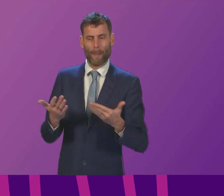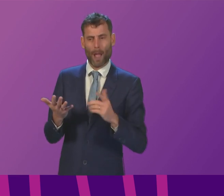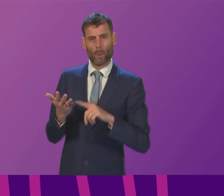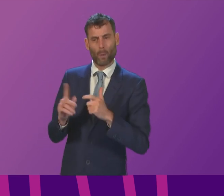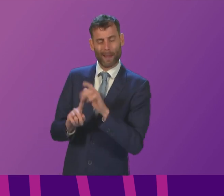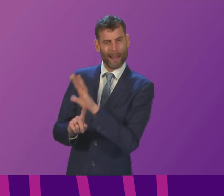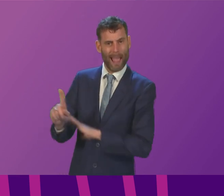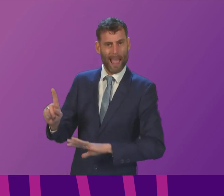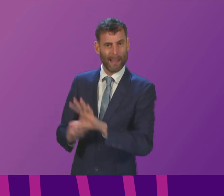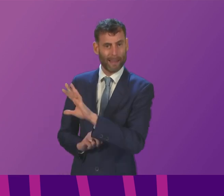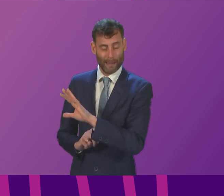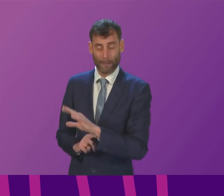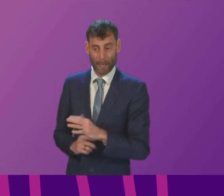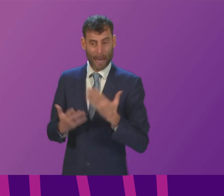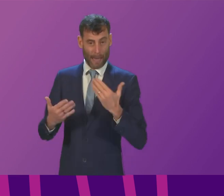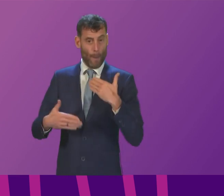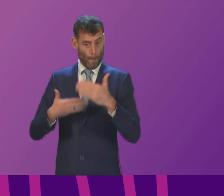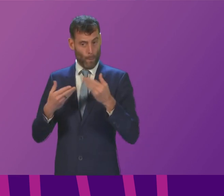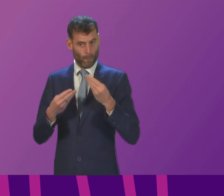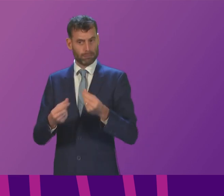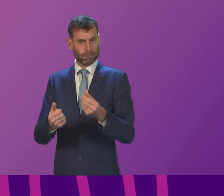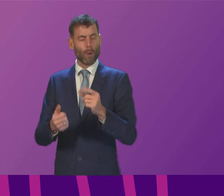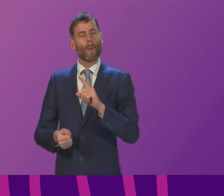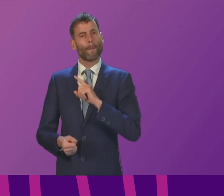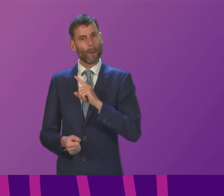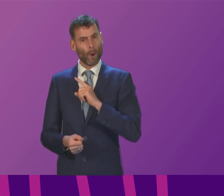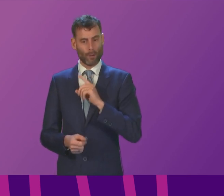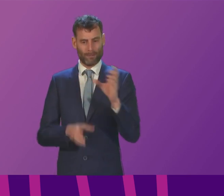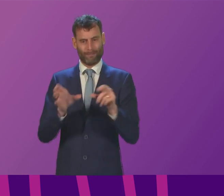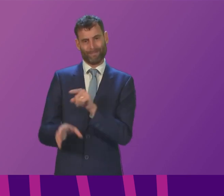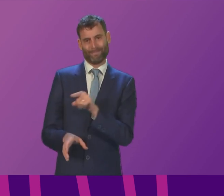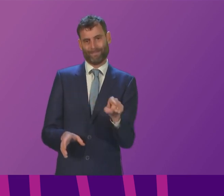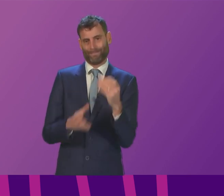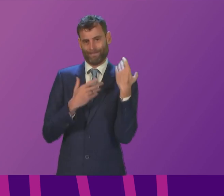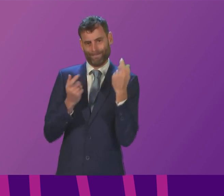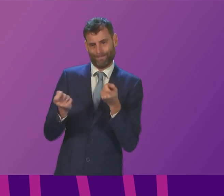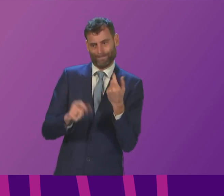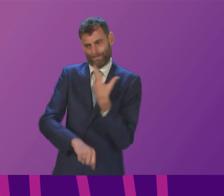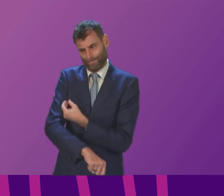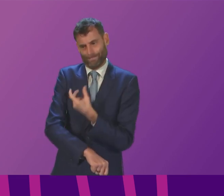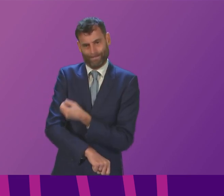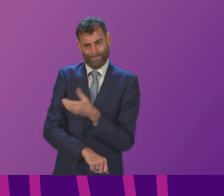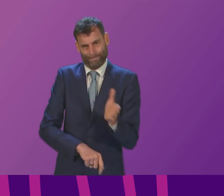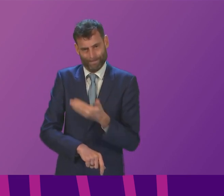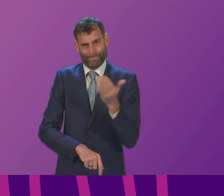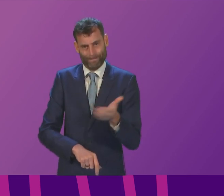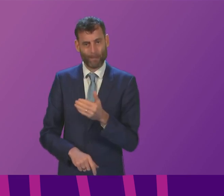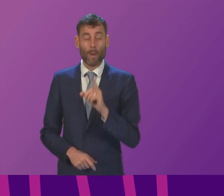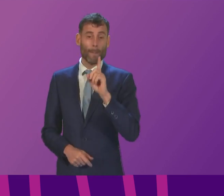delivery of this so overall the programme is going extremely well thanks to the dedication of those working on it across the country but as I have